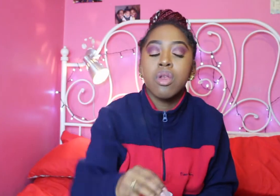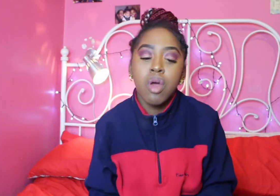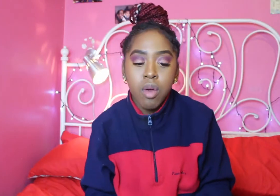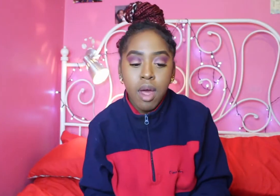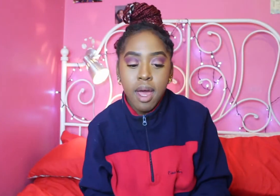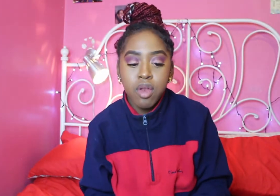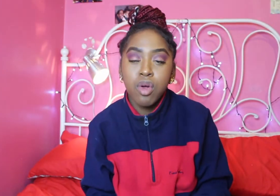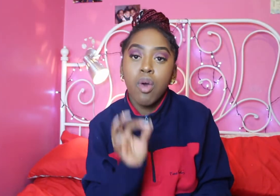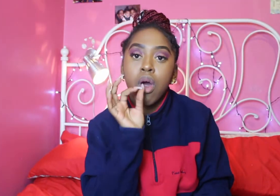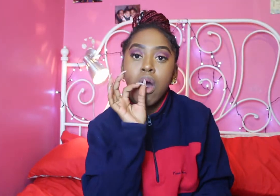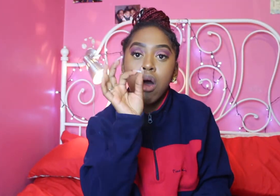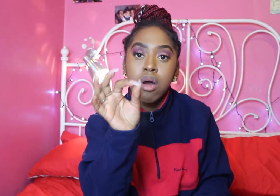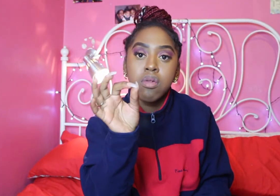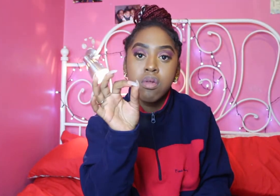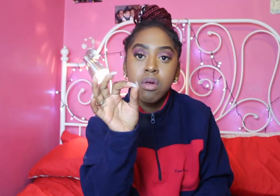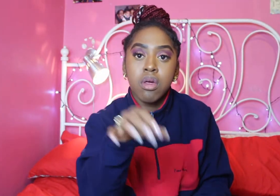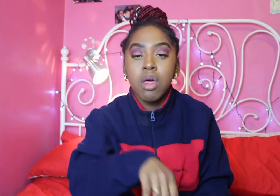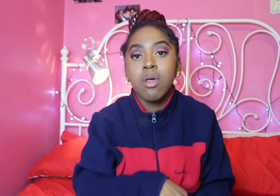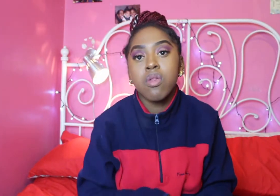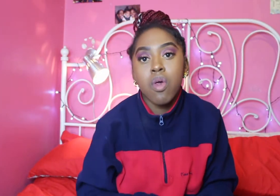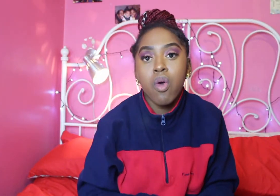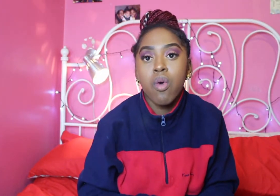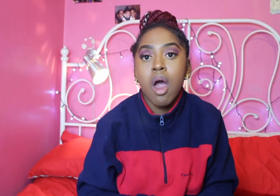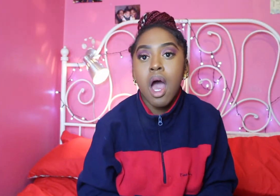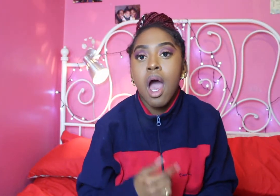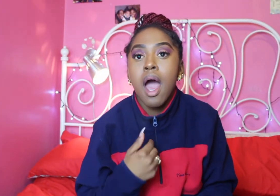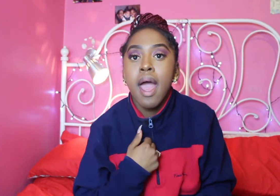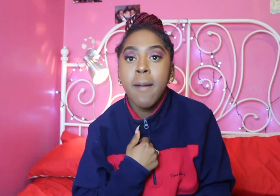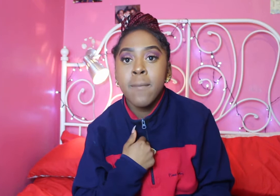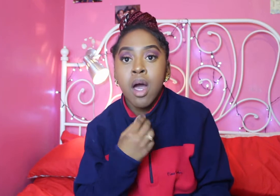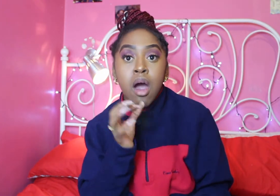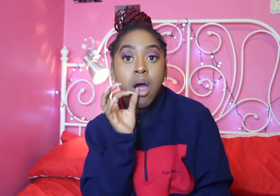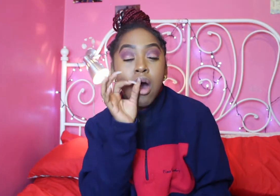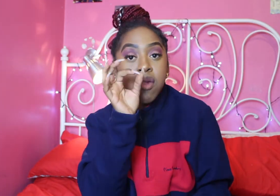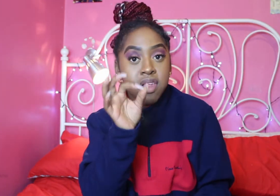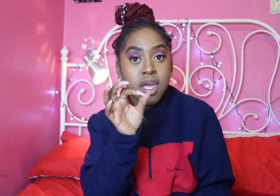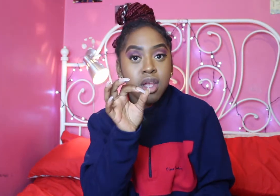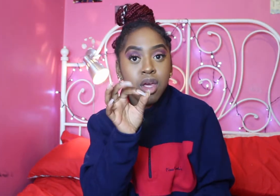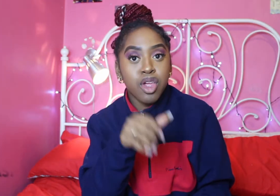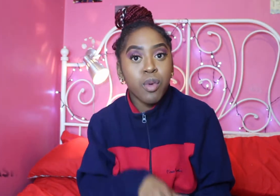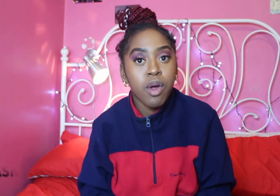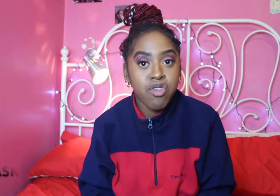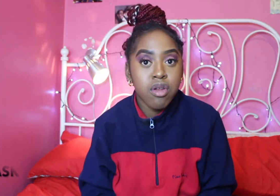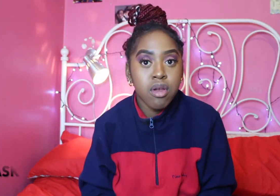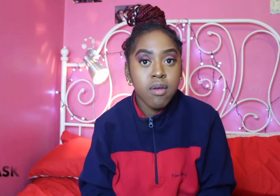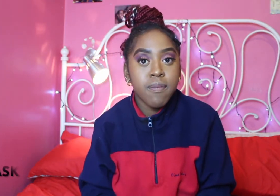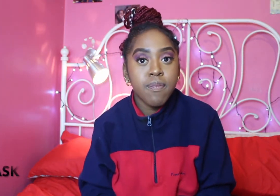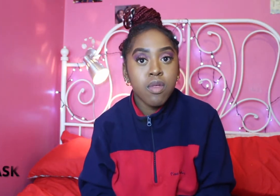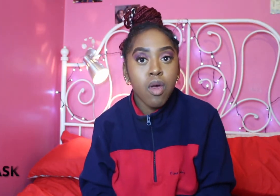No, and you go ask So I'm Asking your question So